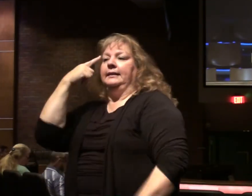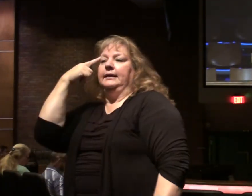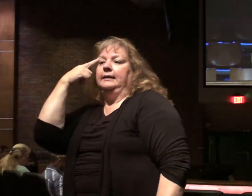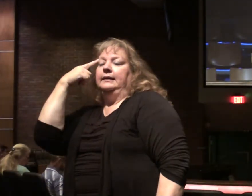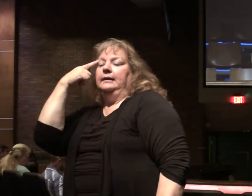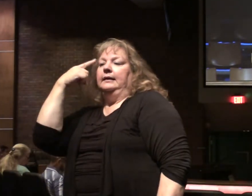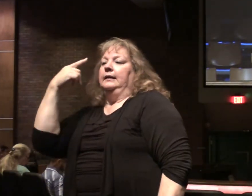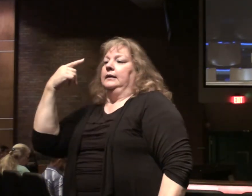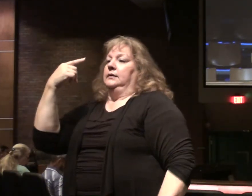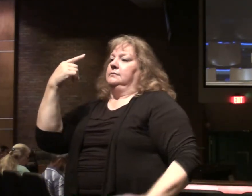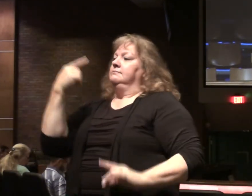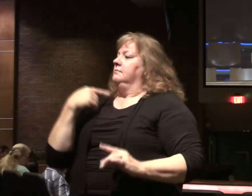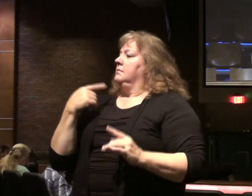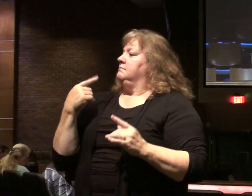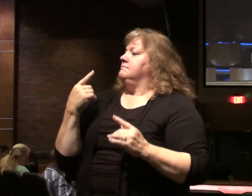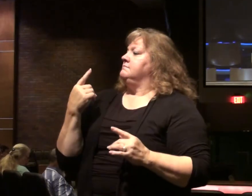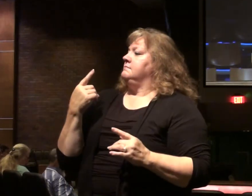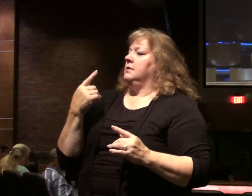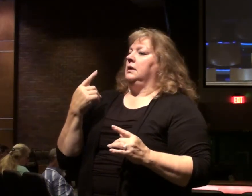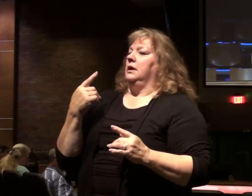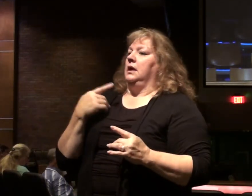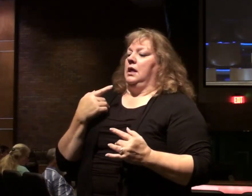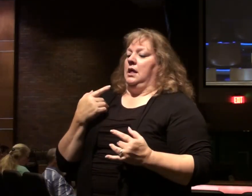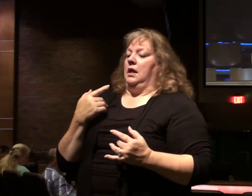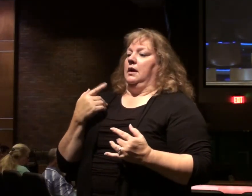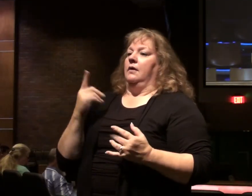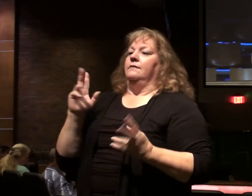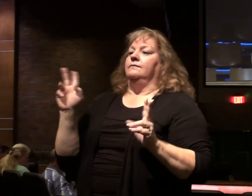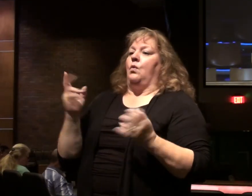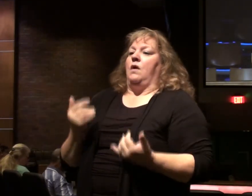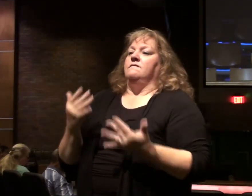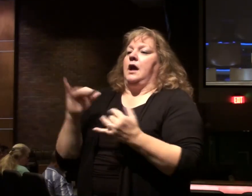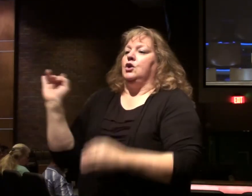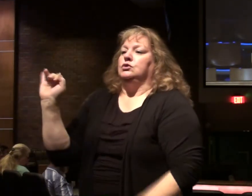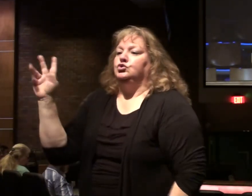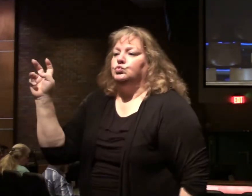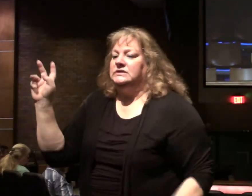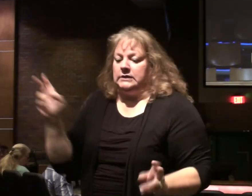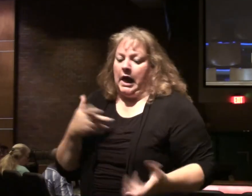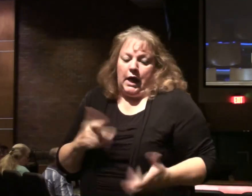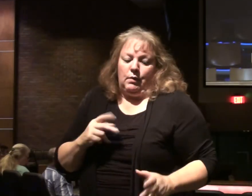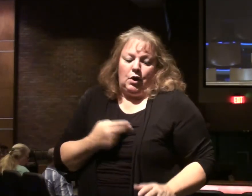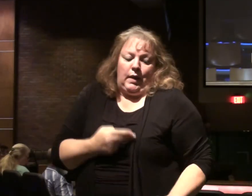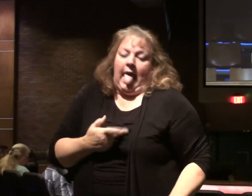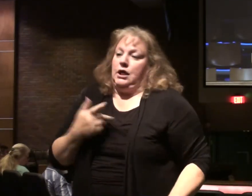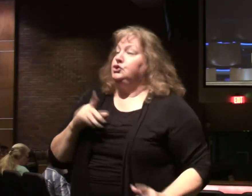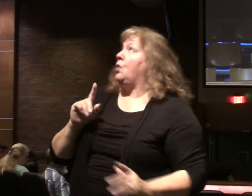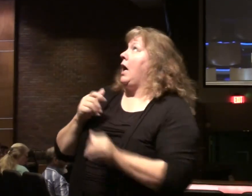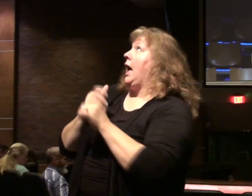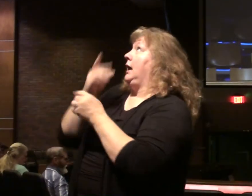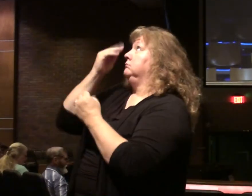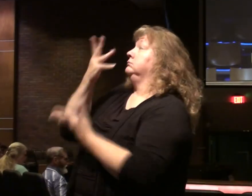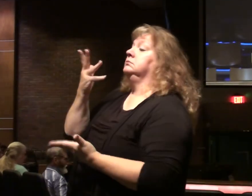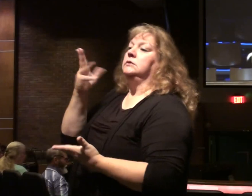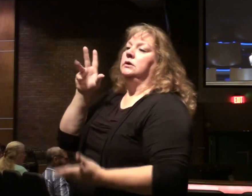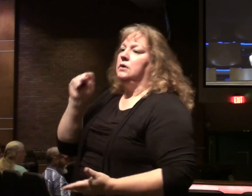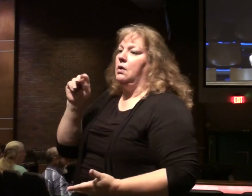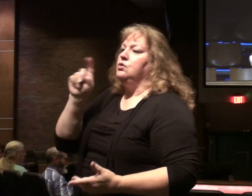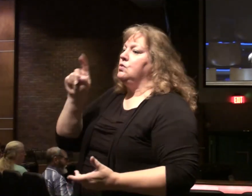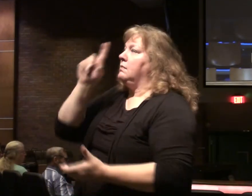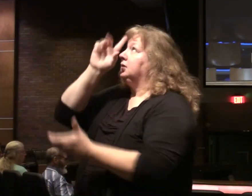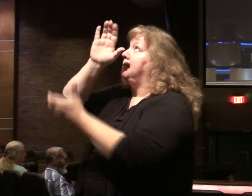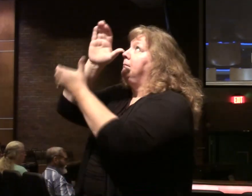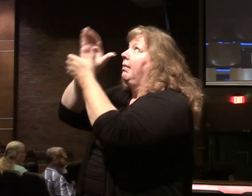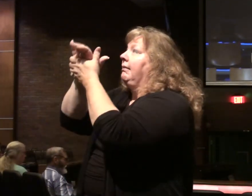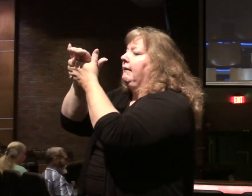fact that you can't come to salvation just as fire insurance. You must follow Jesus Christ, believing in Him.